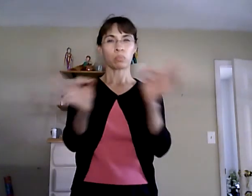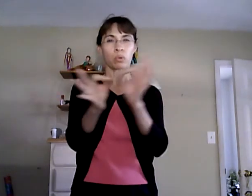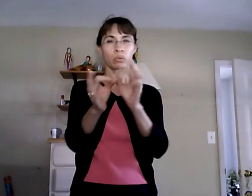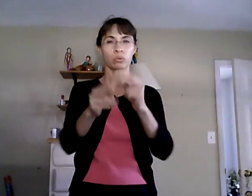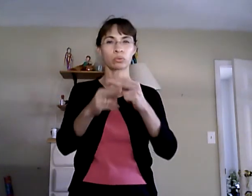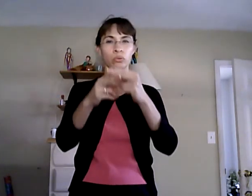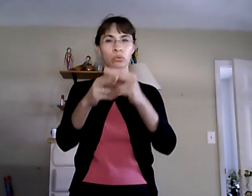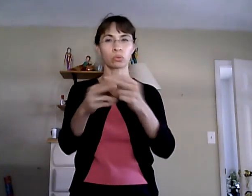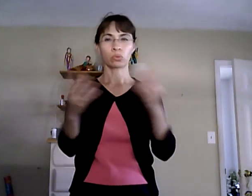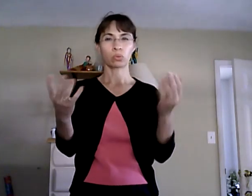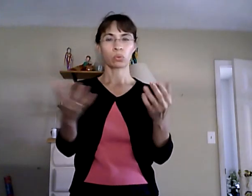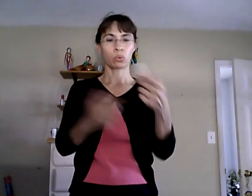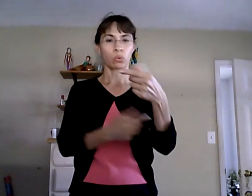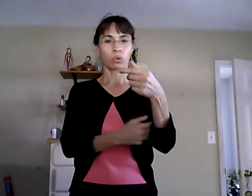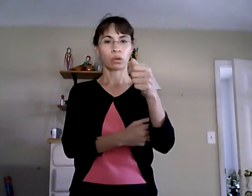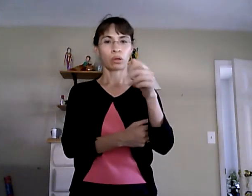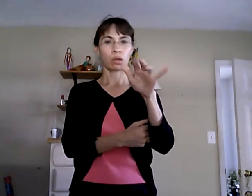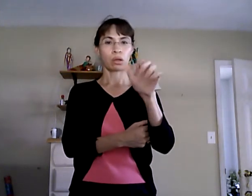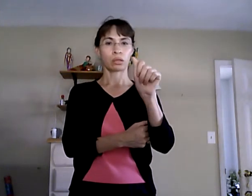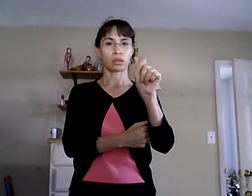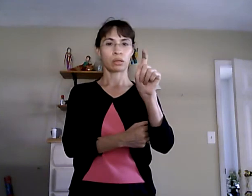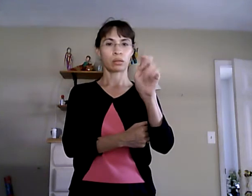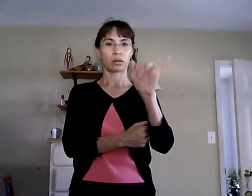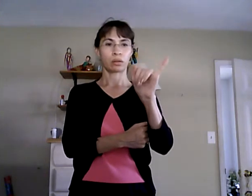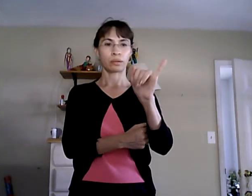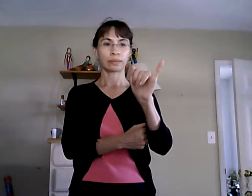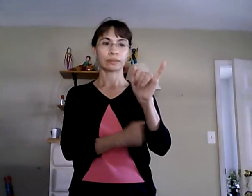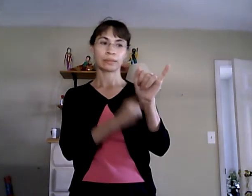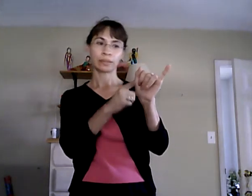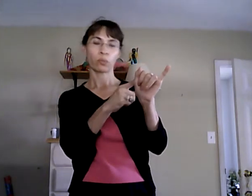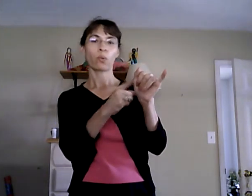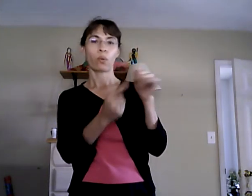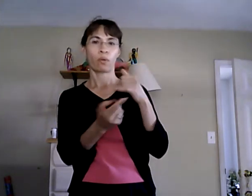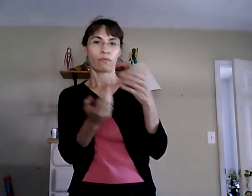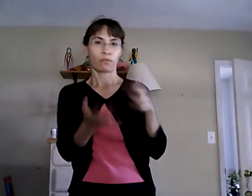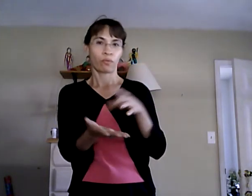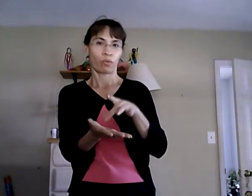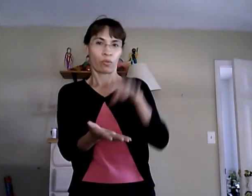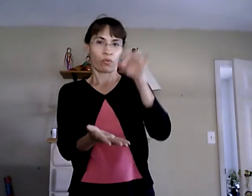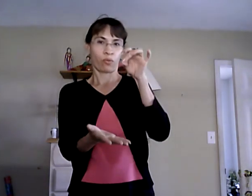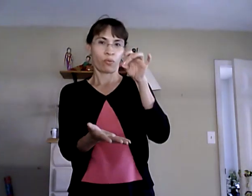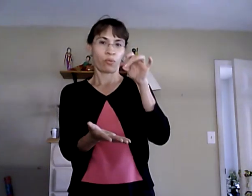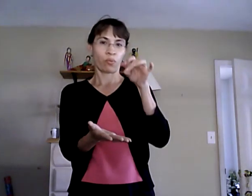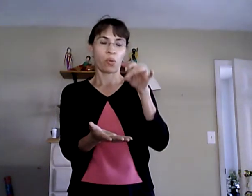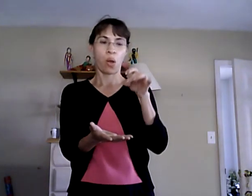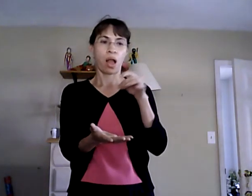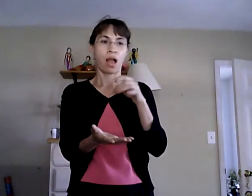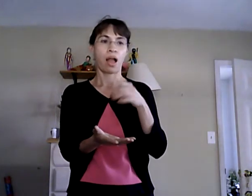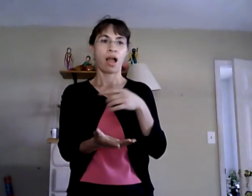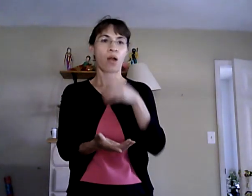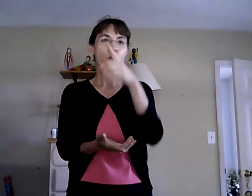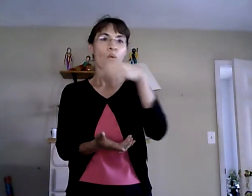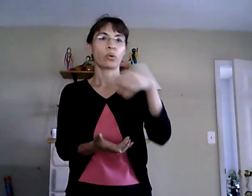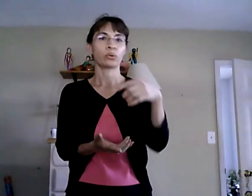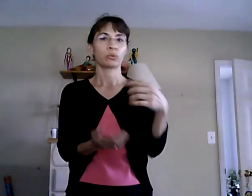which is the one I learned because I wanted to I can't show off what I learned while my research